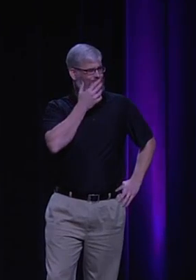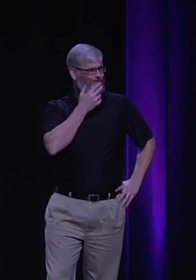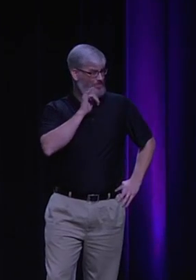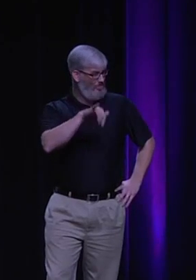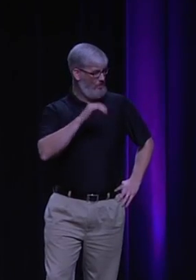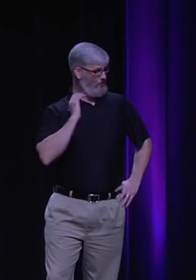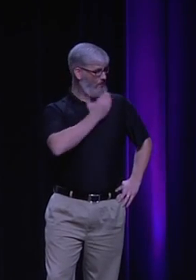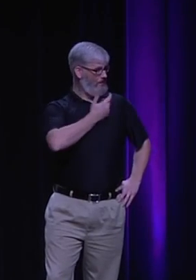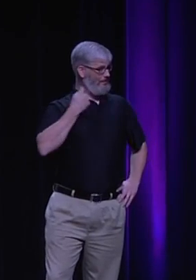a valid point.